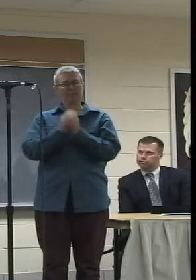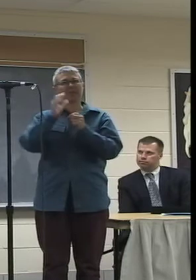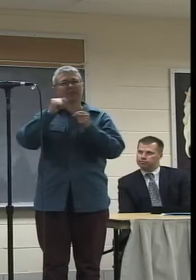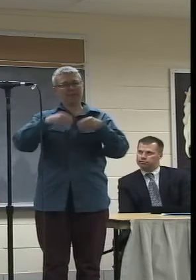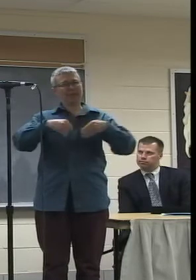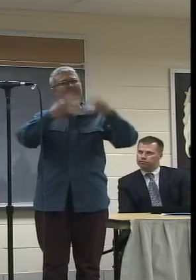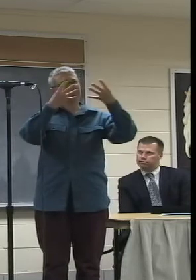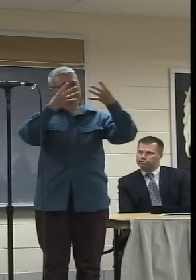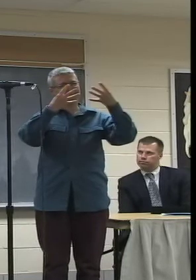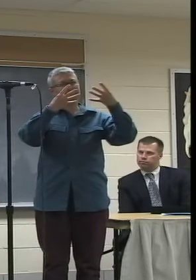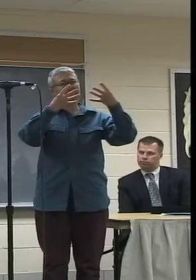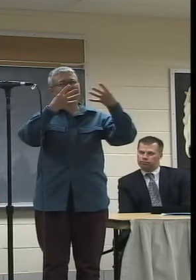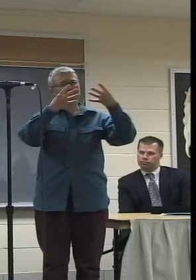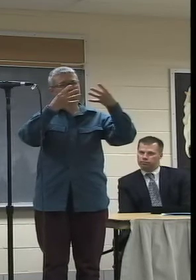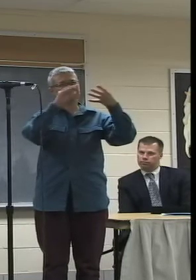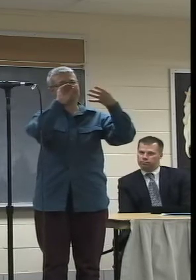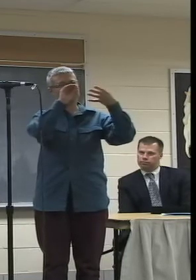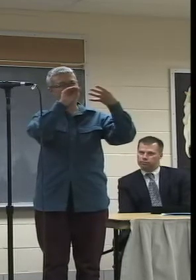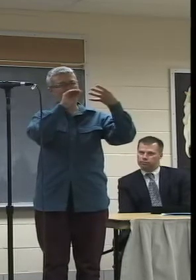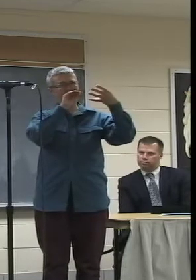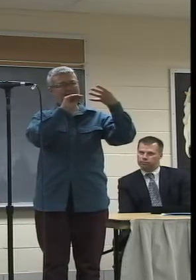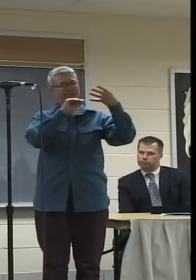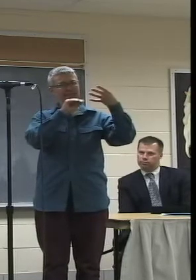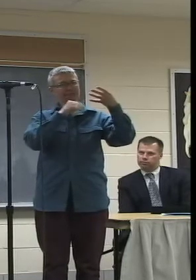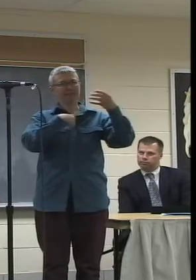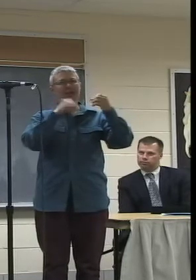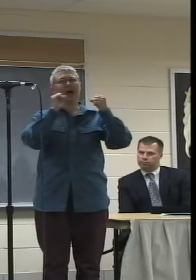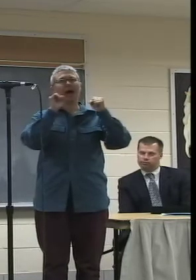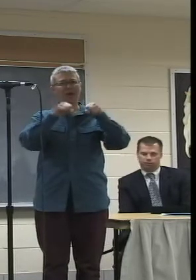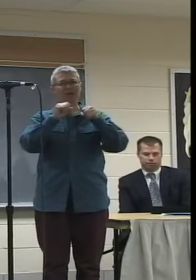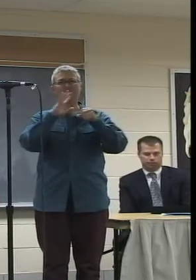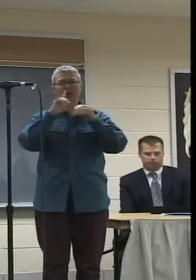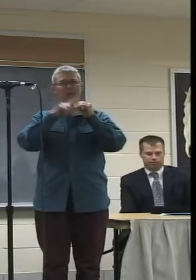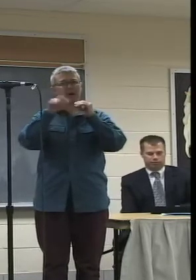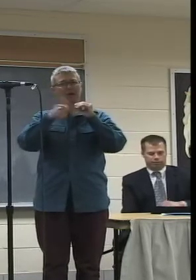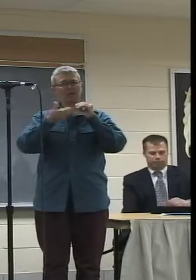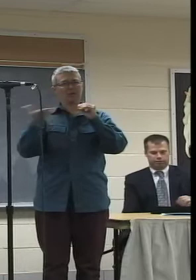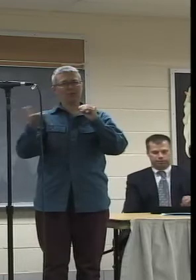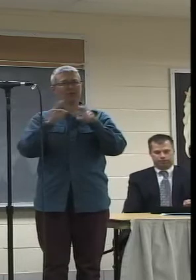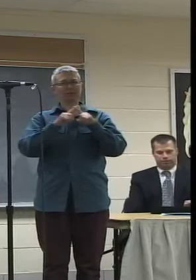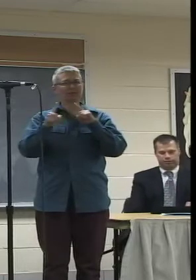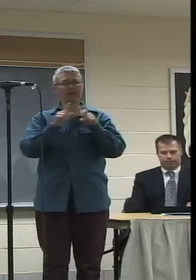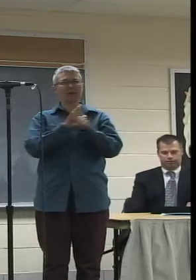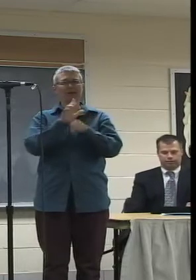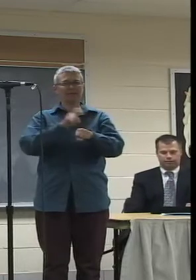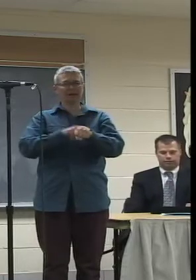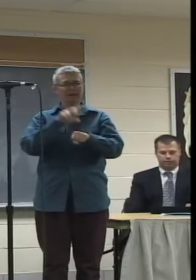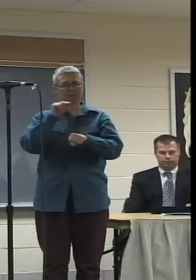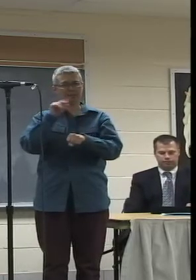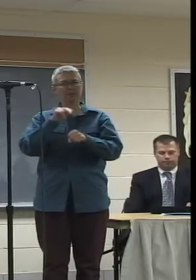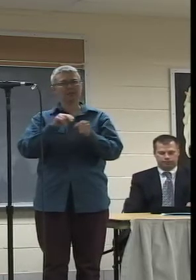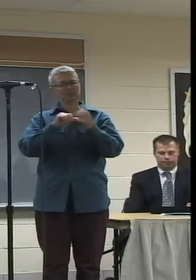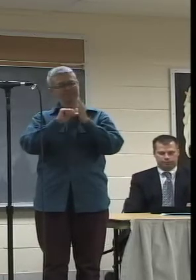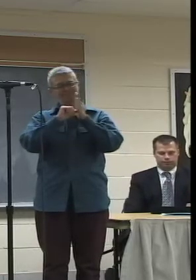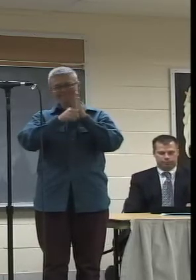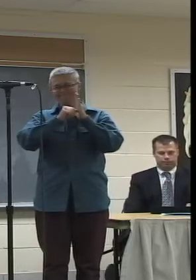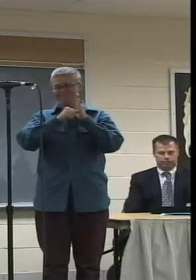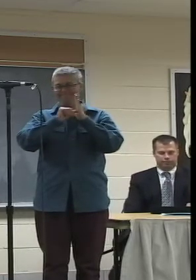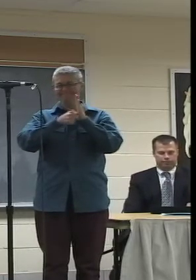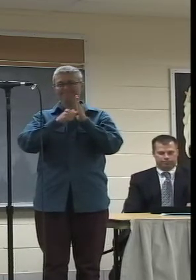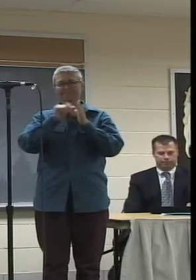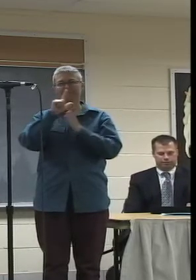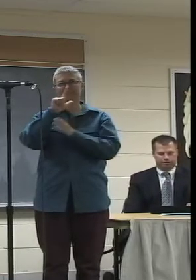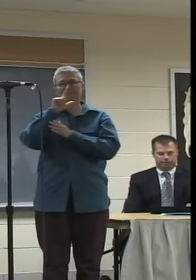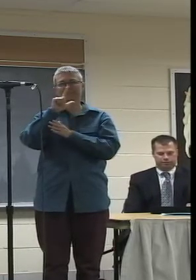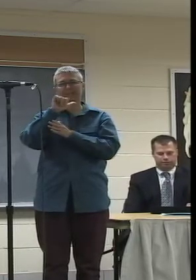of program information in the listing. I could talk about other things, but you don't have enough time. So the listing how that